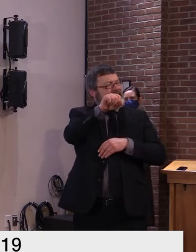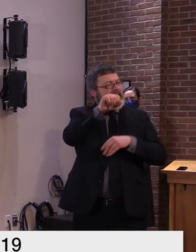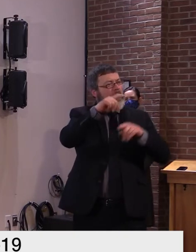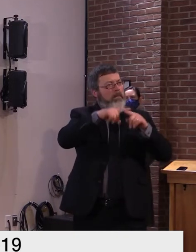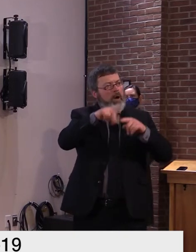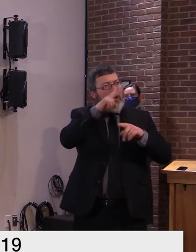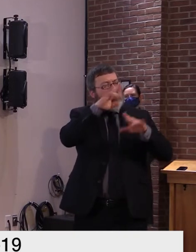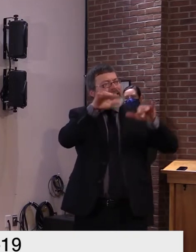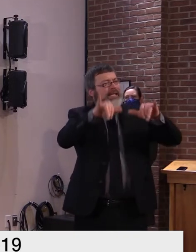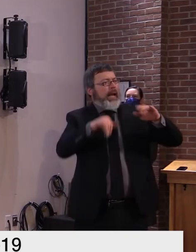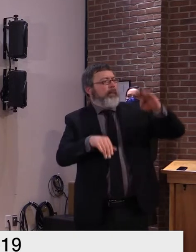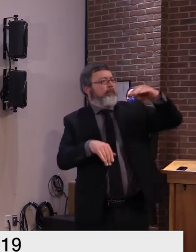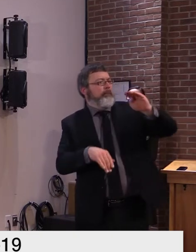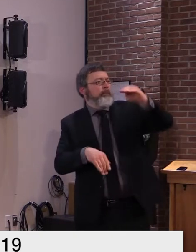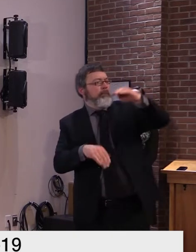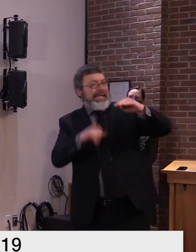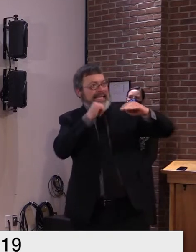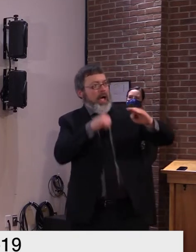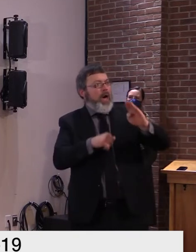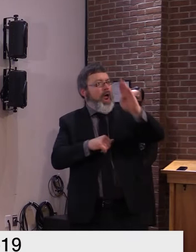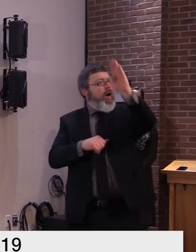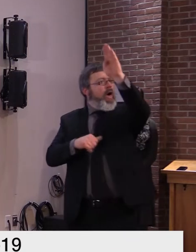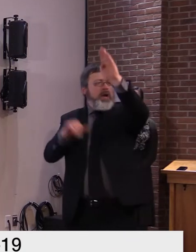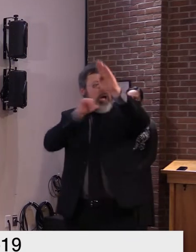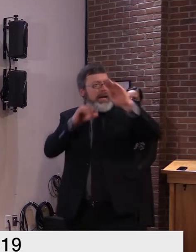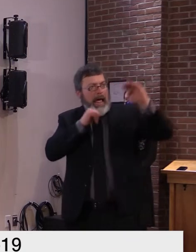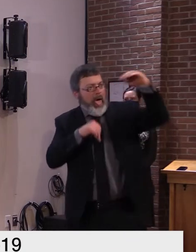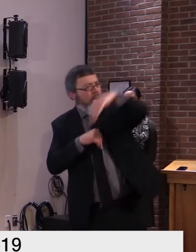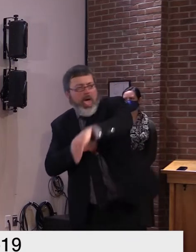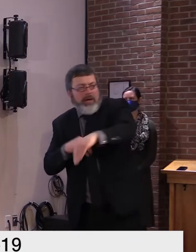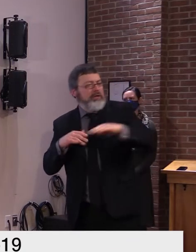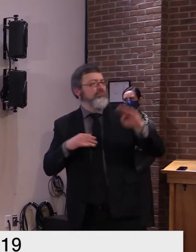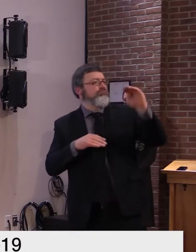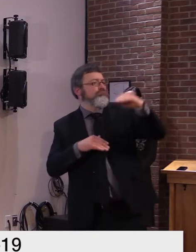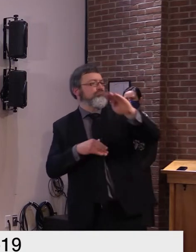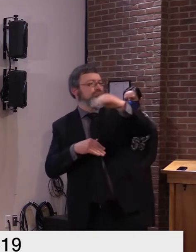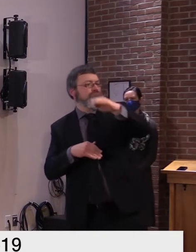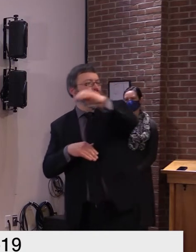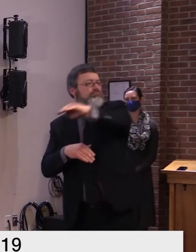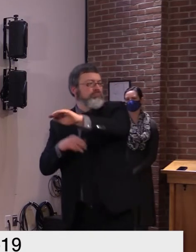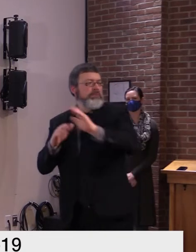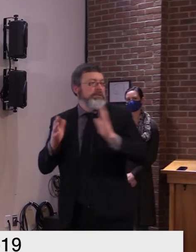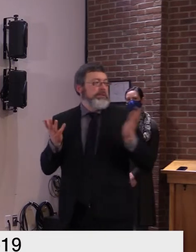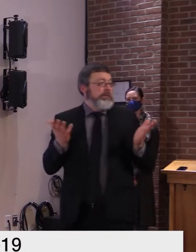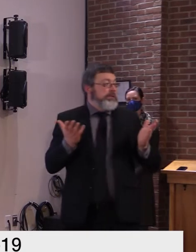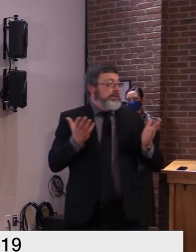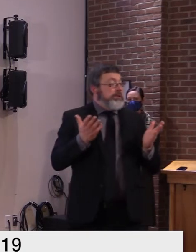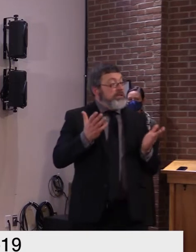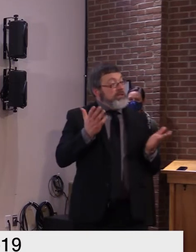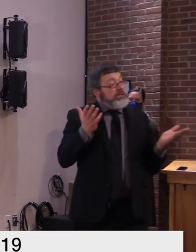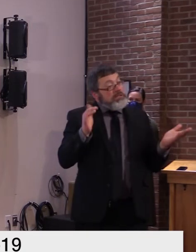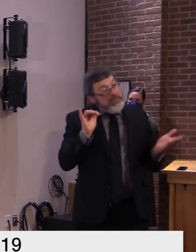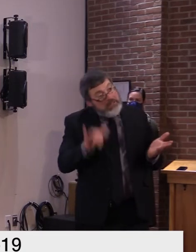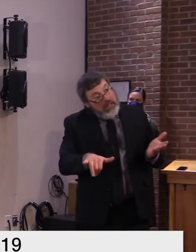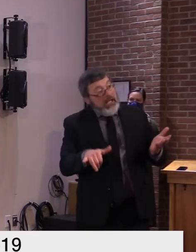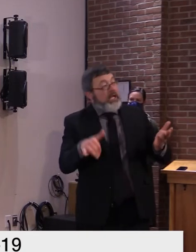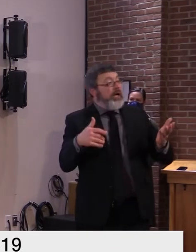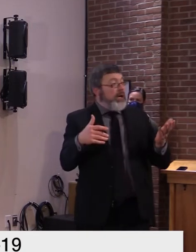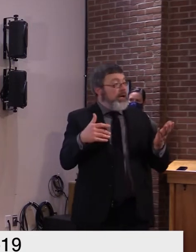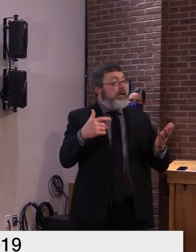on the data we hope this means that vermont has either avoided thanksgiving gatherings or kept them very small